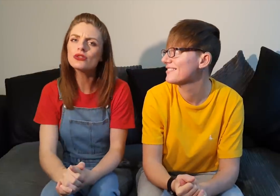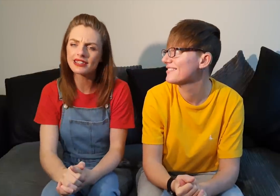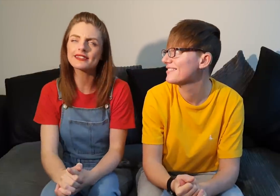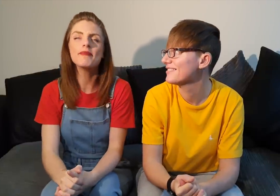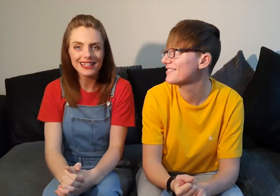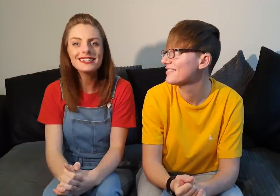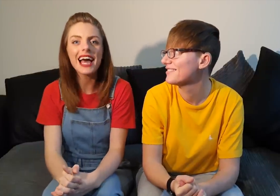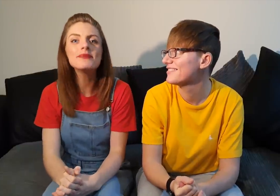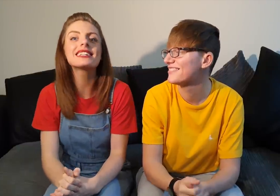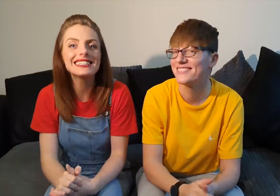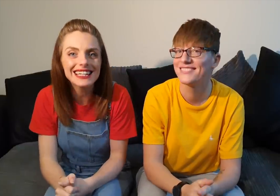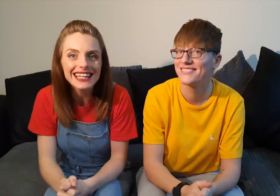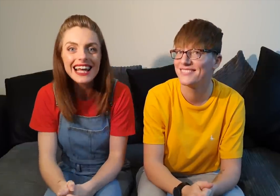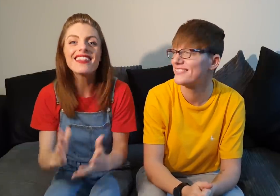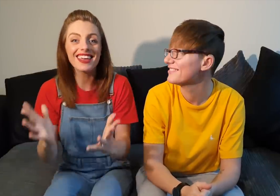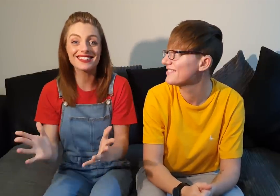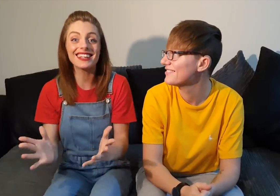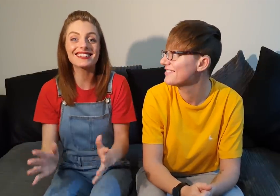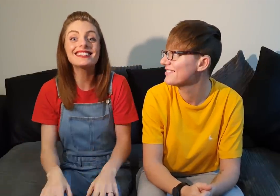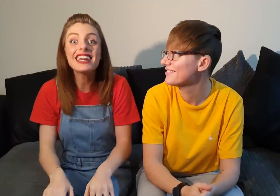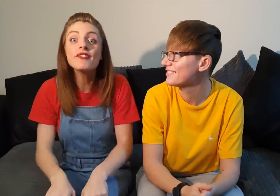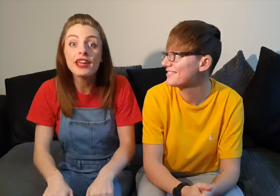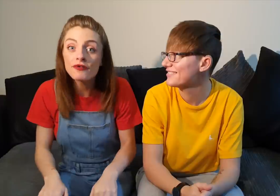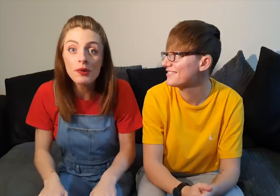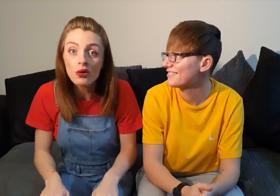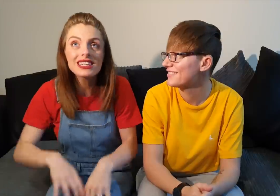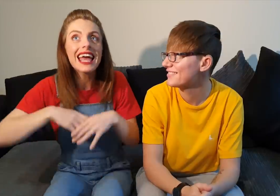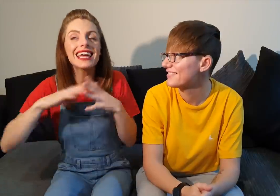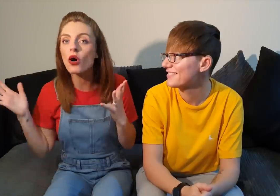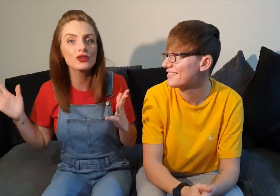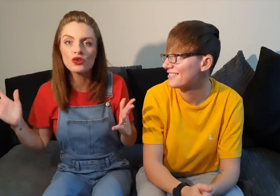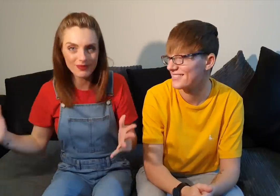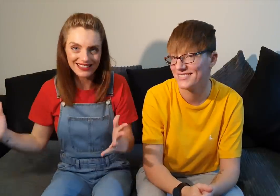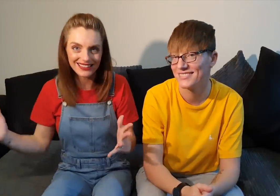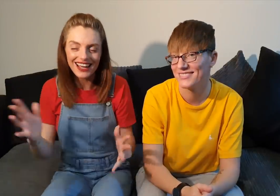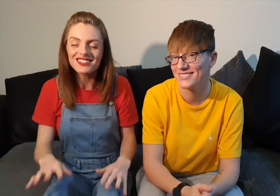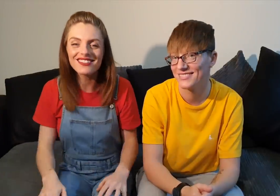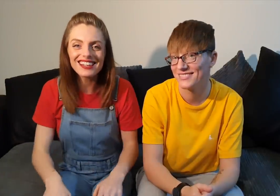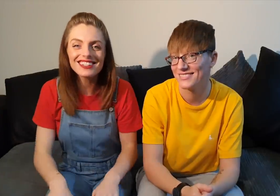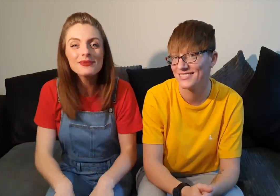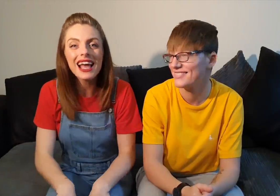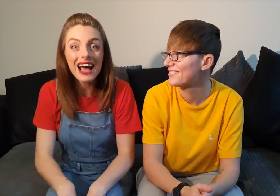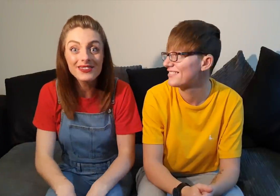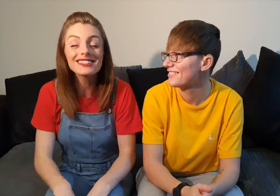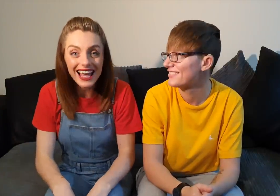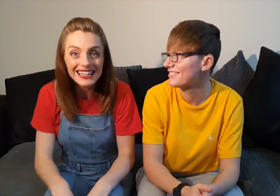this many times a day this is a tv remote it always goes missing so this is we how we sign